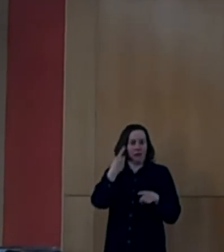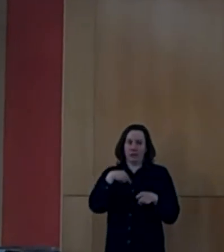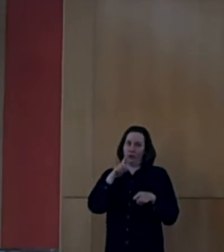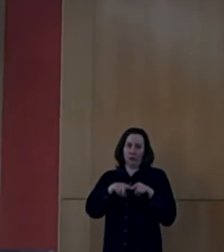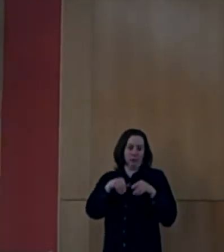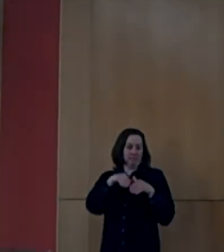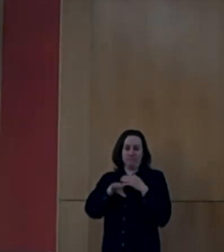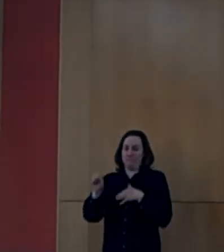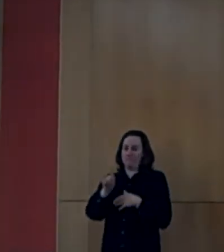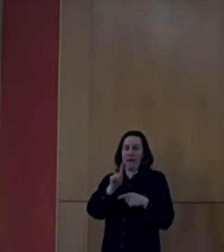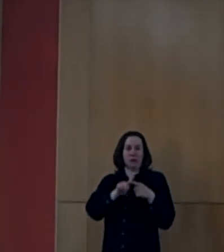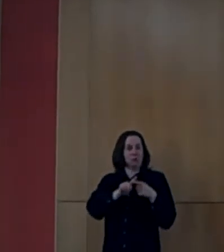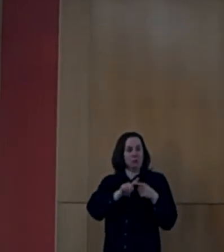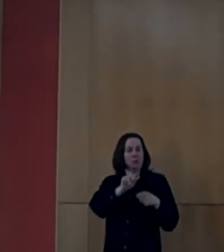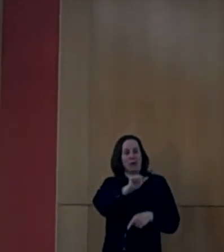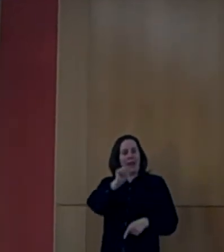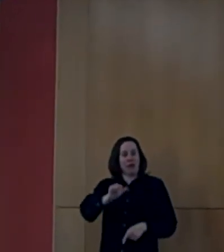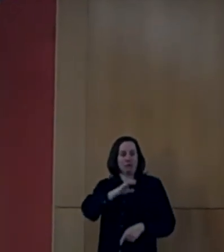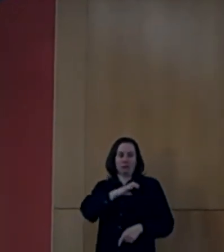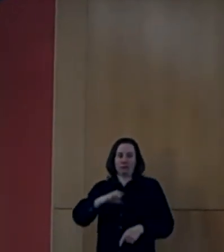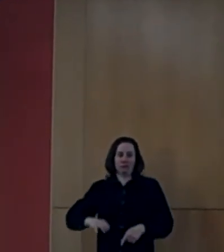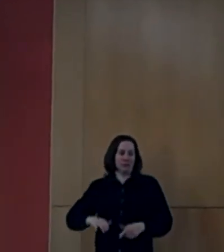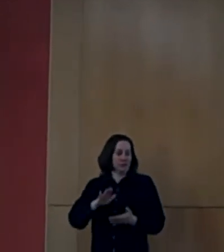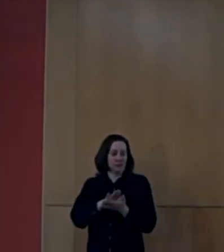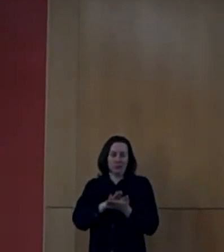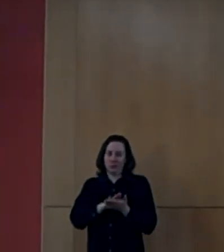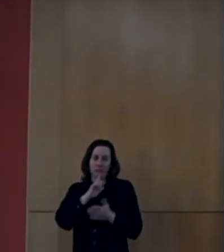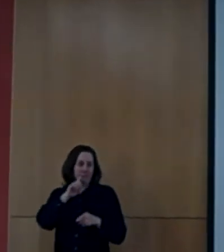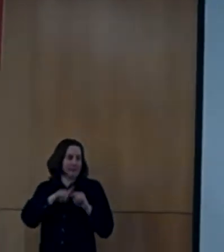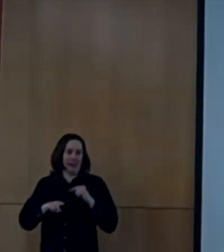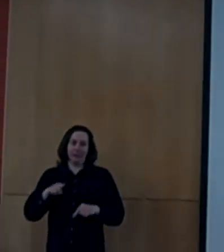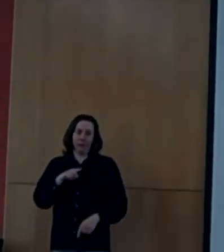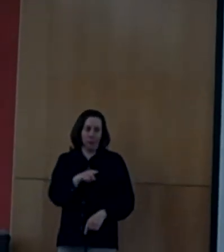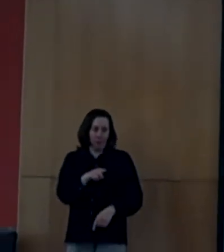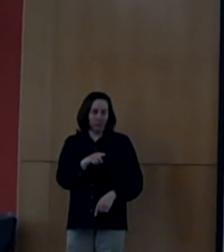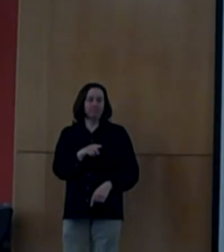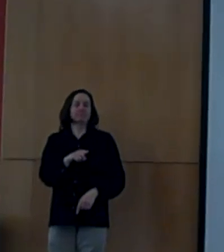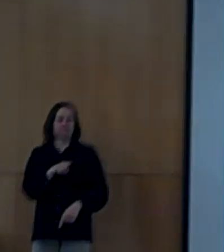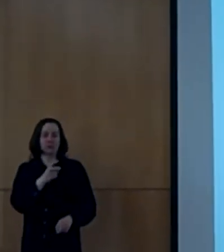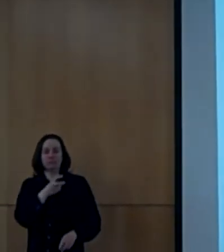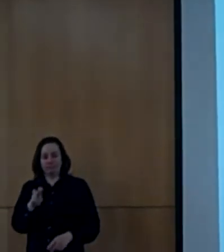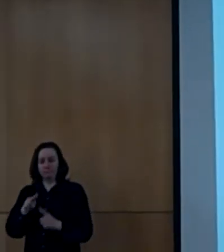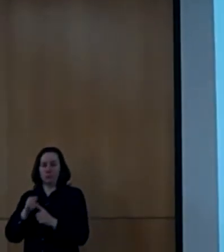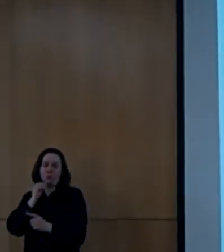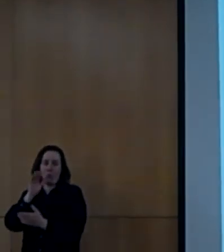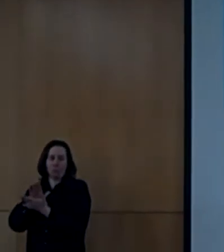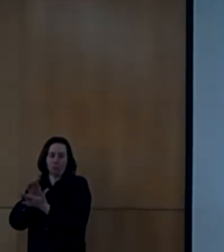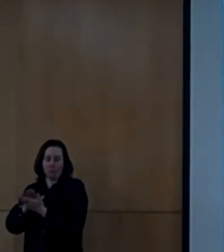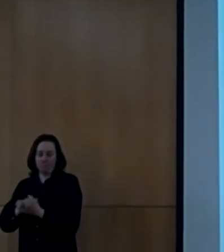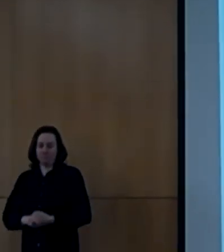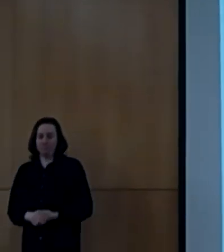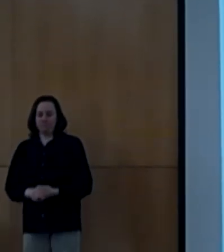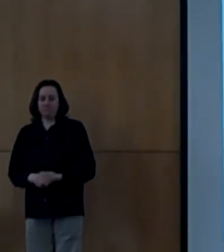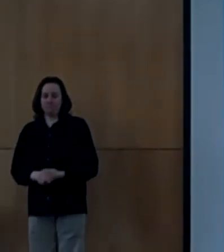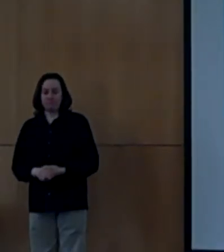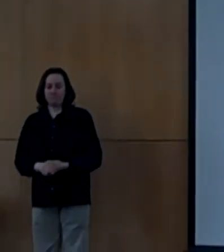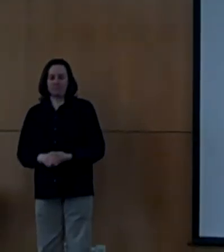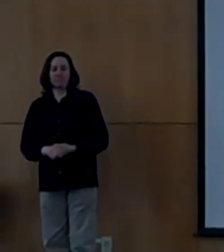go back to English Christian school. For homeschoolers entering into higher education, college reps attend